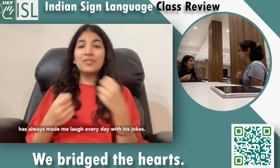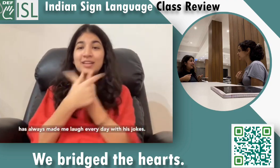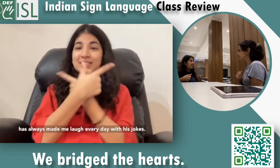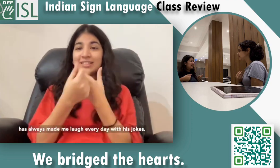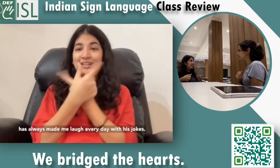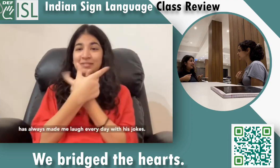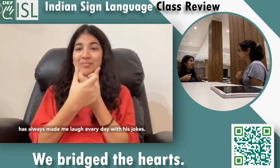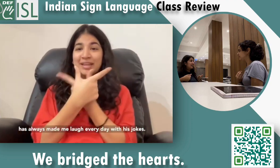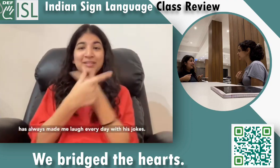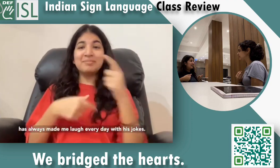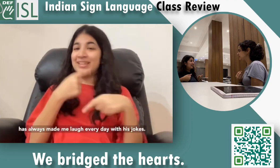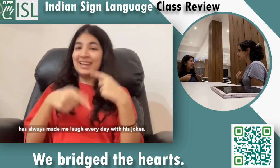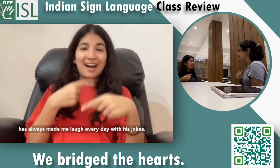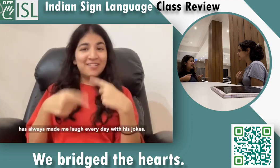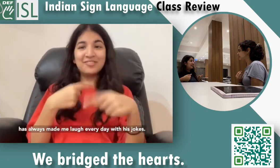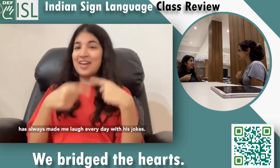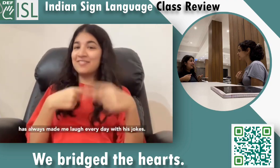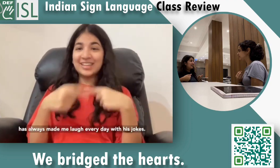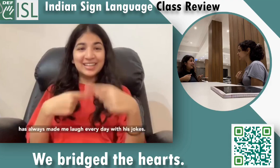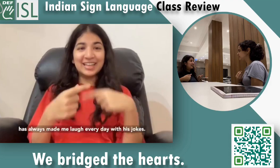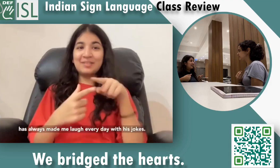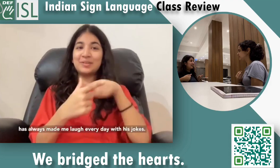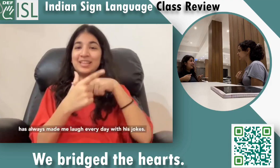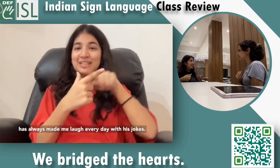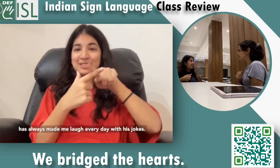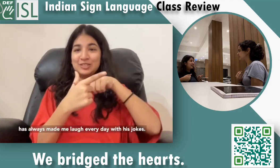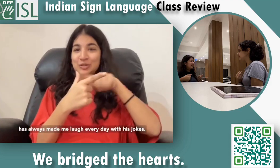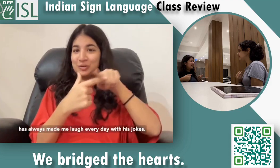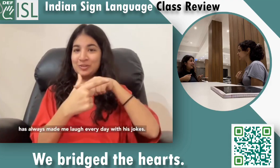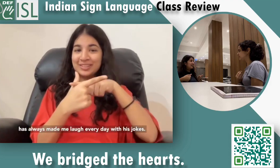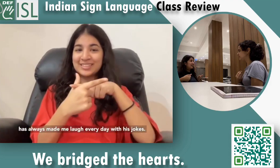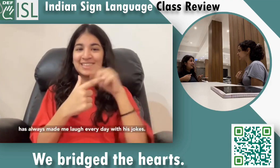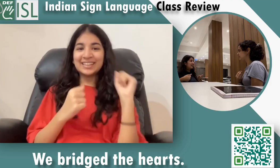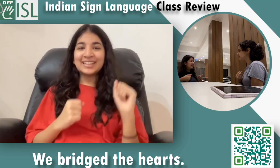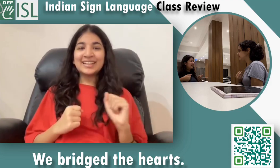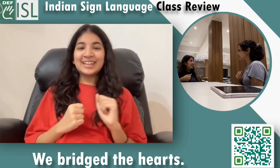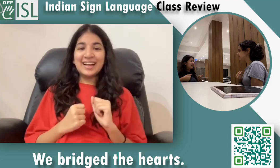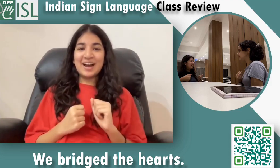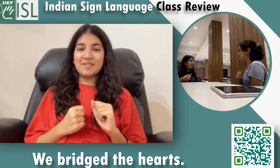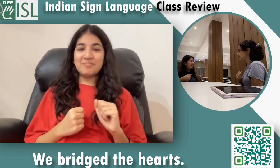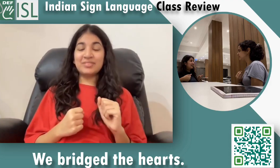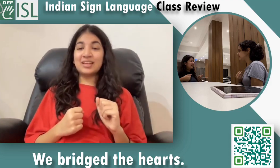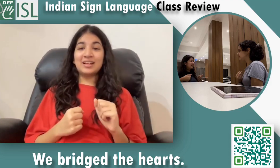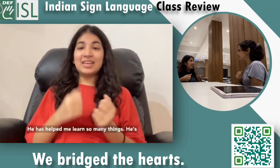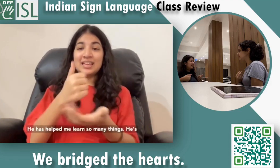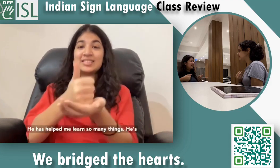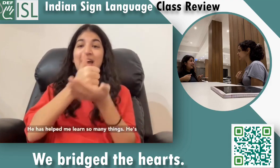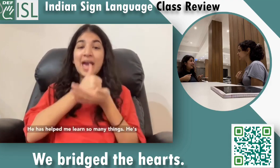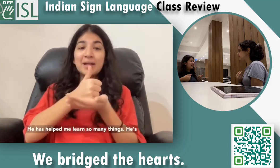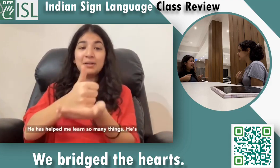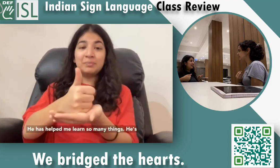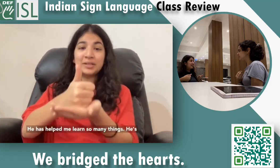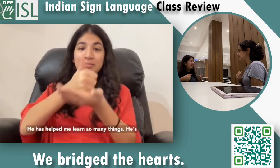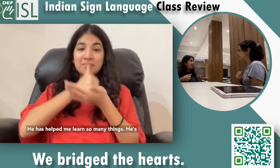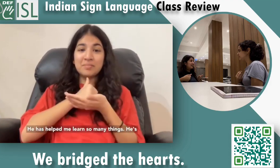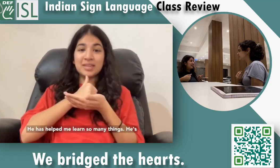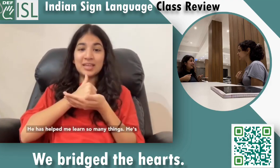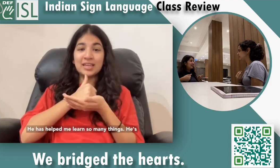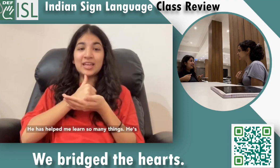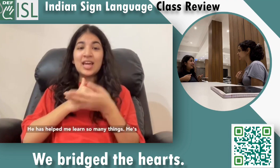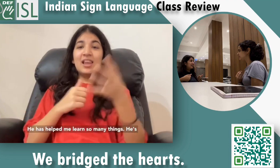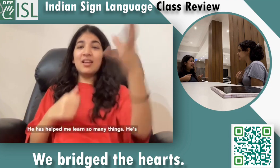always made me laugh every day with his jokes. He has helped